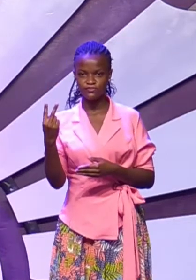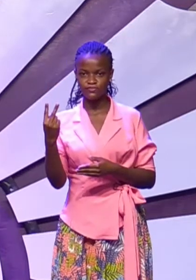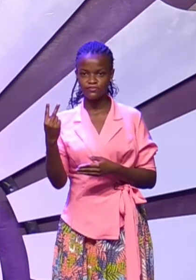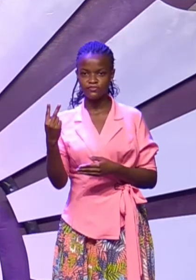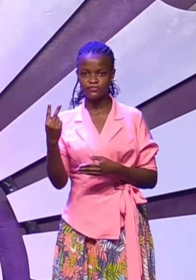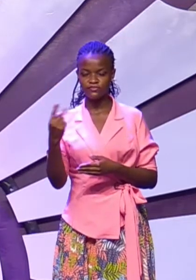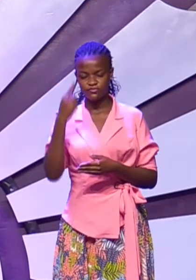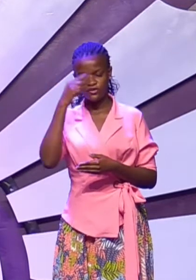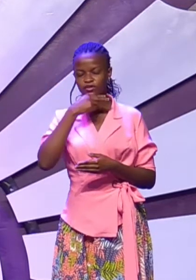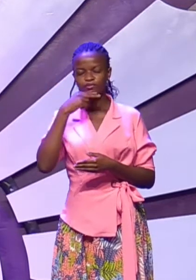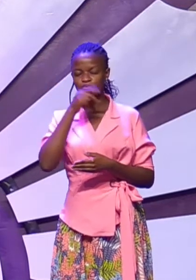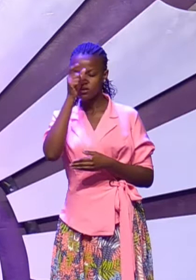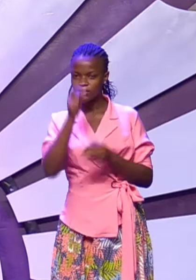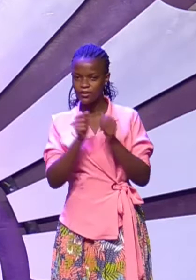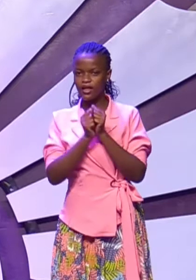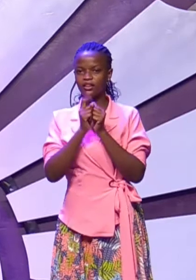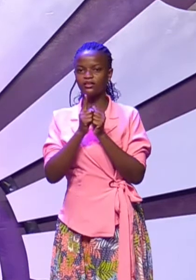Of Hebrews chapter 11.